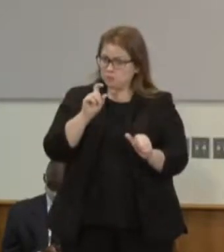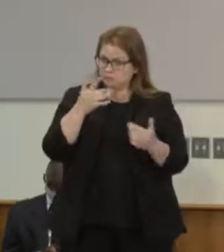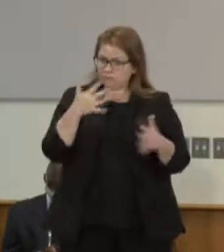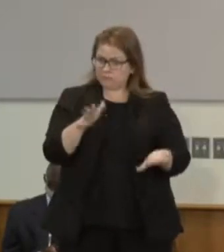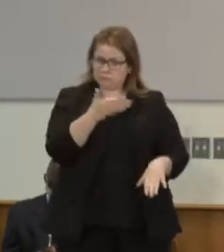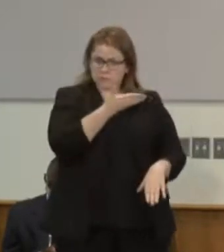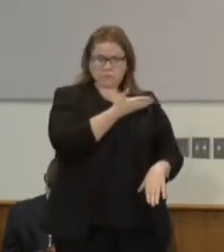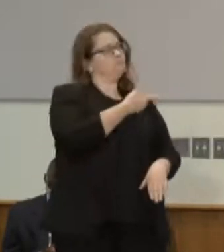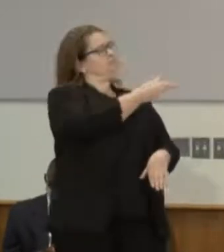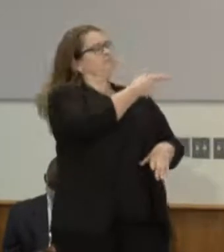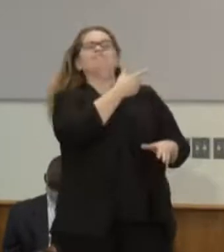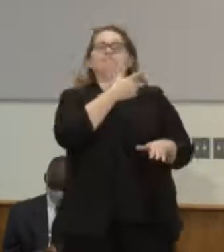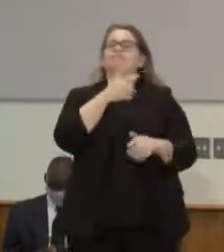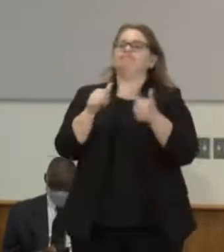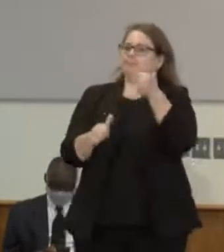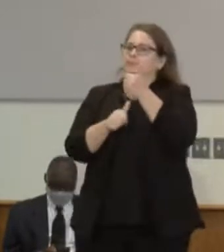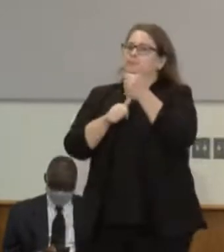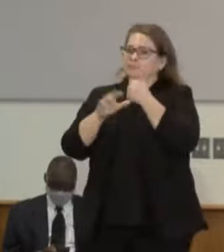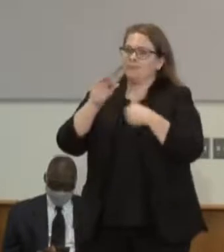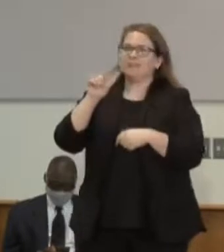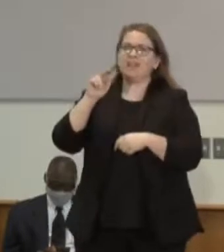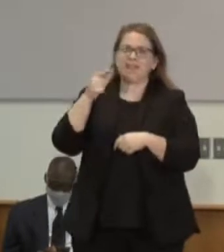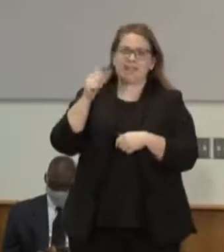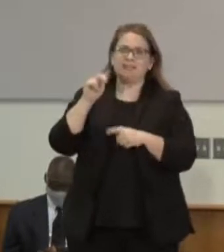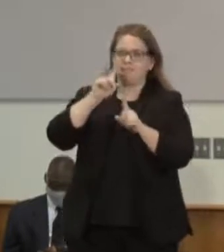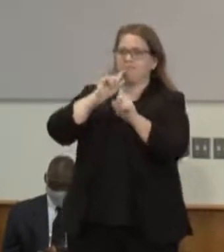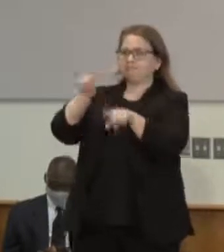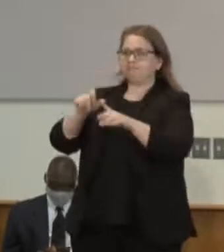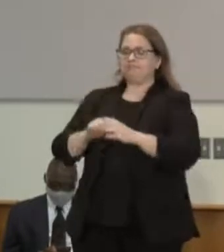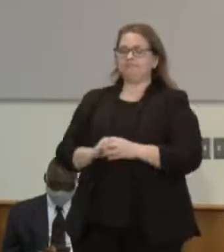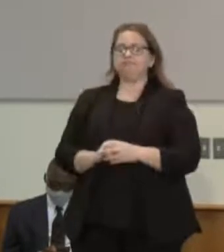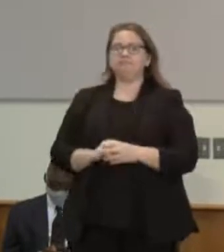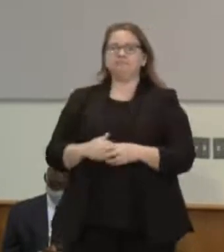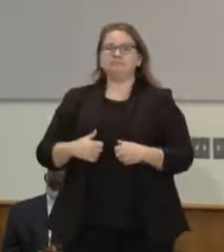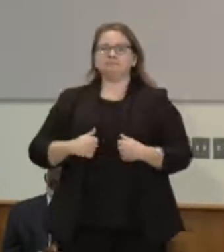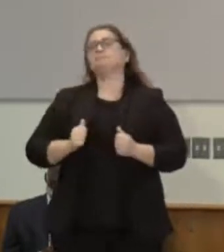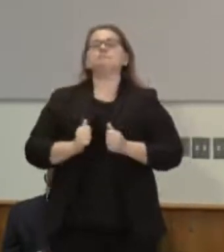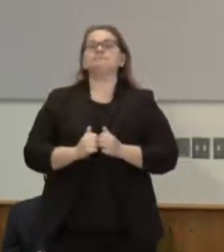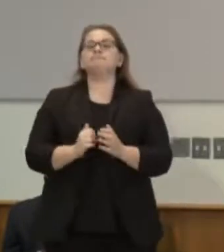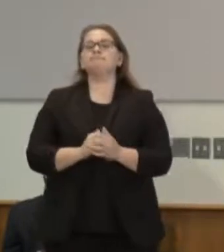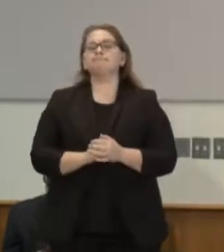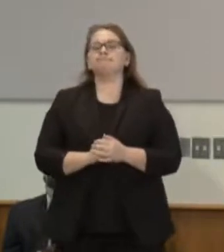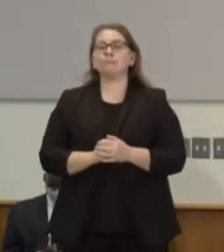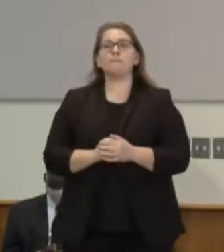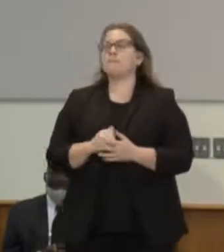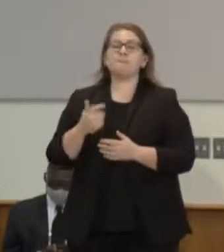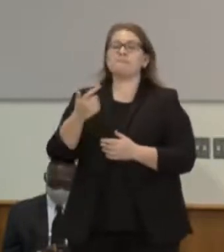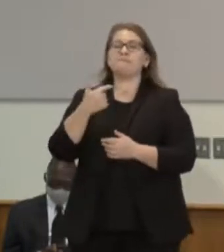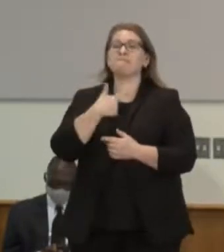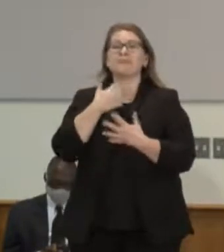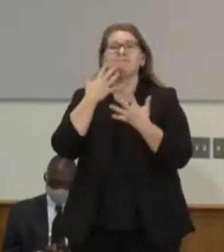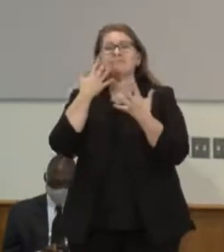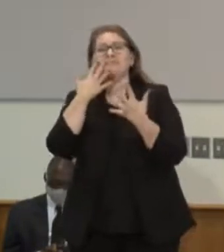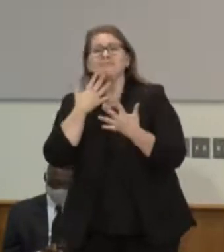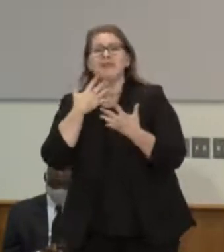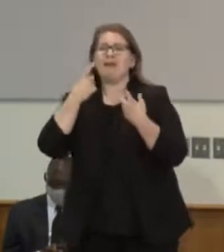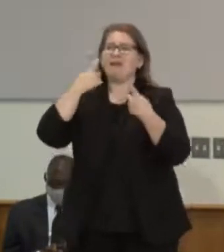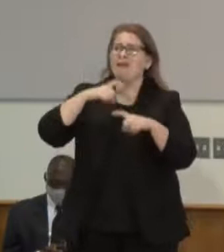going to perform for folks I'm not going to feign sadness I will not shed a tear over